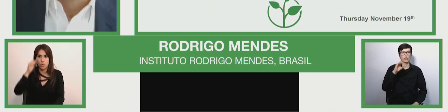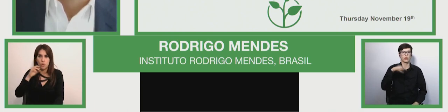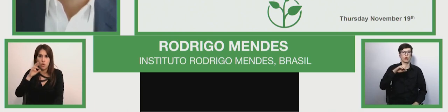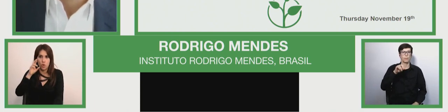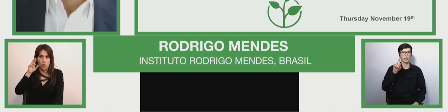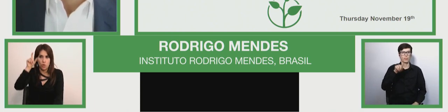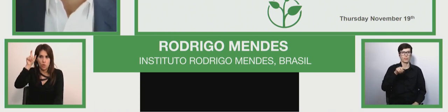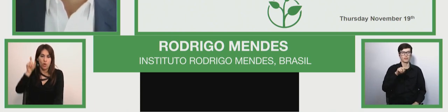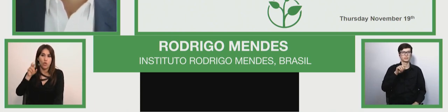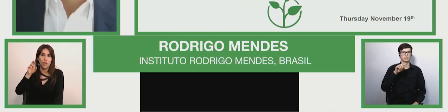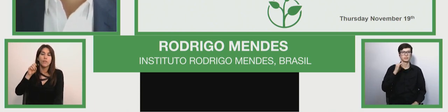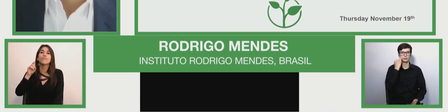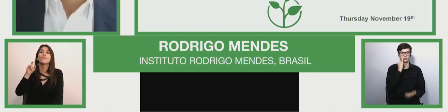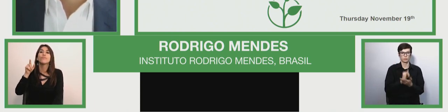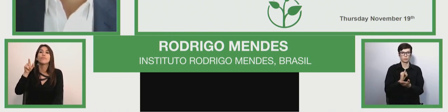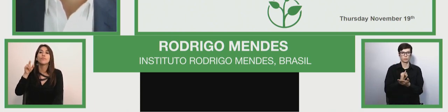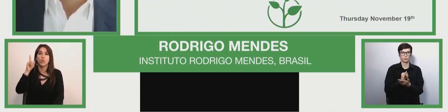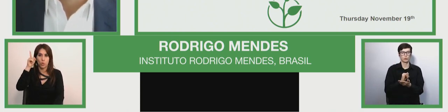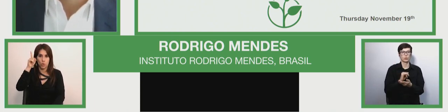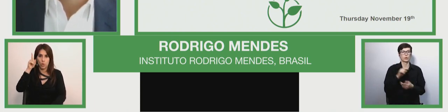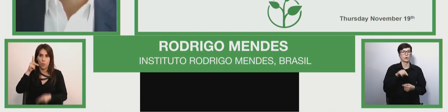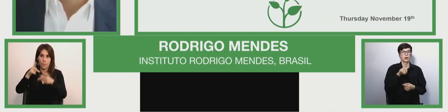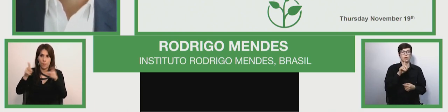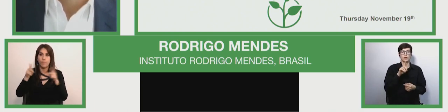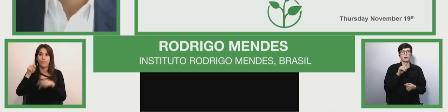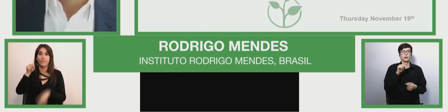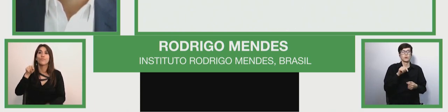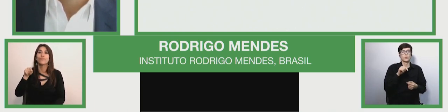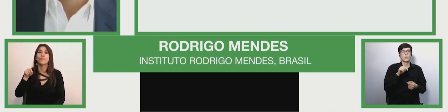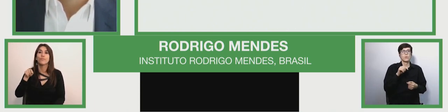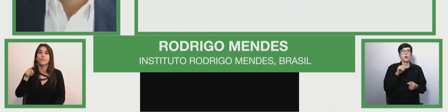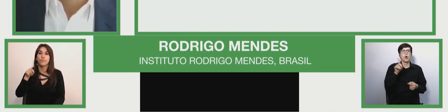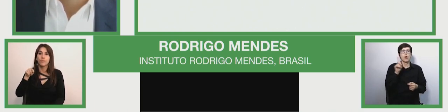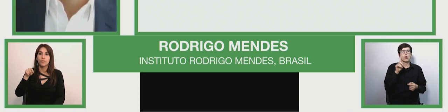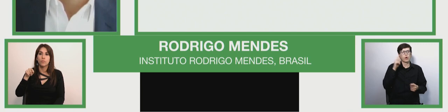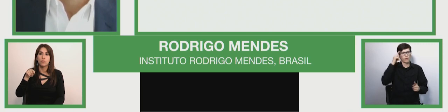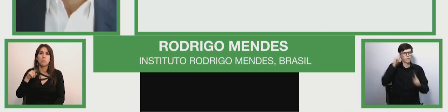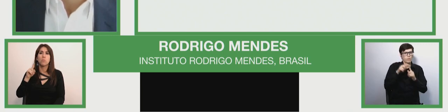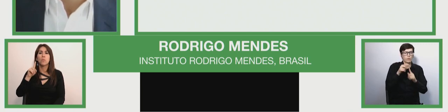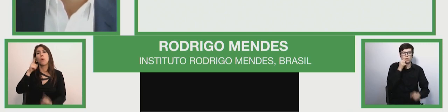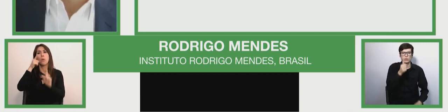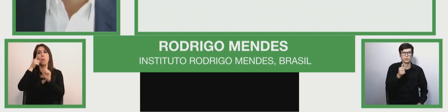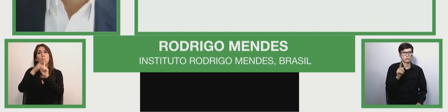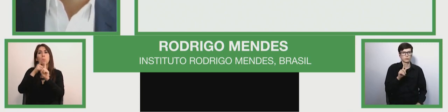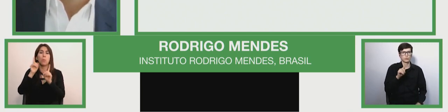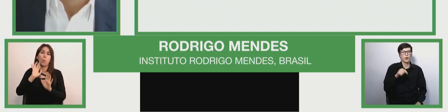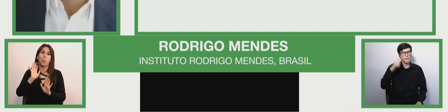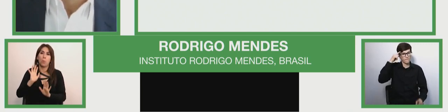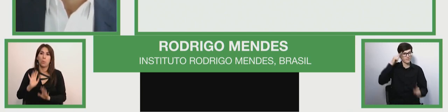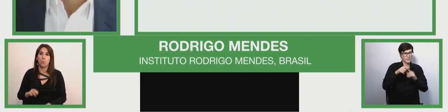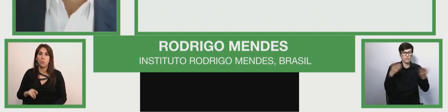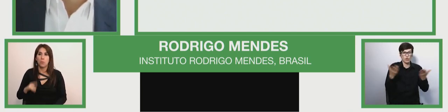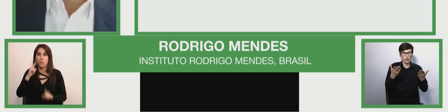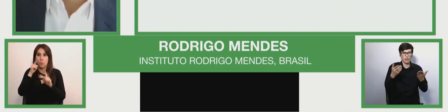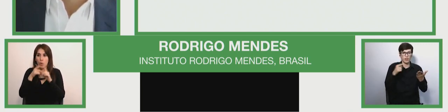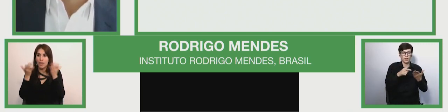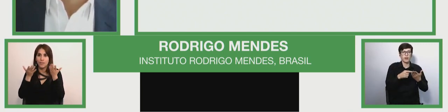gustaría comenzar presentar nuestra organización si pueden compartir la primera lámina